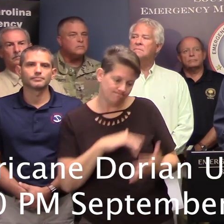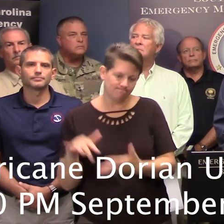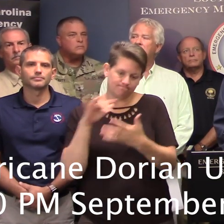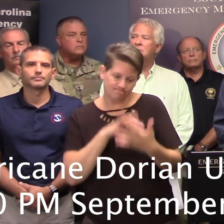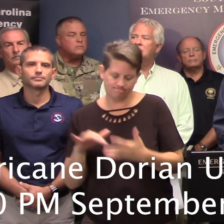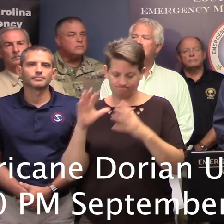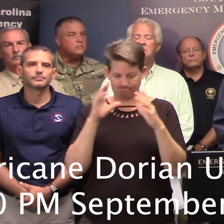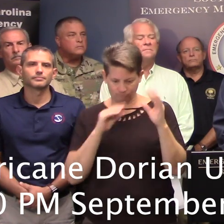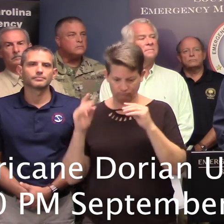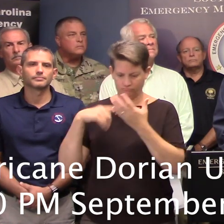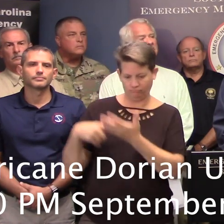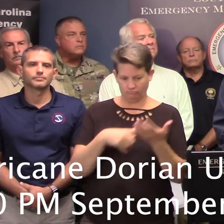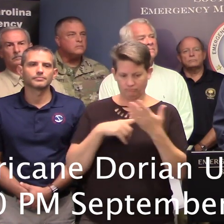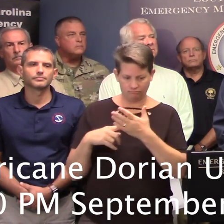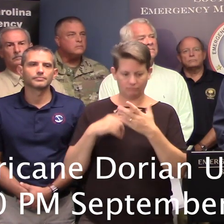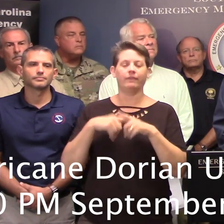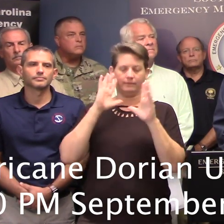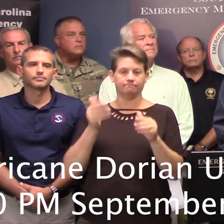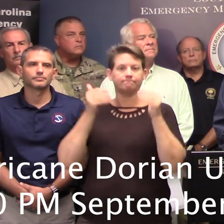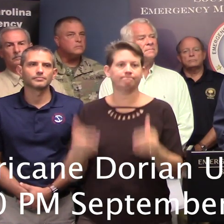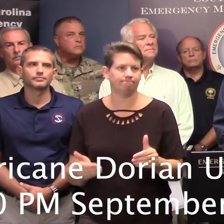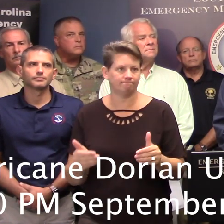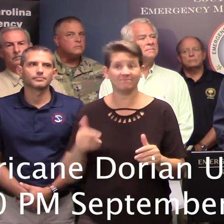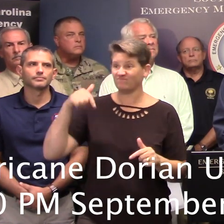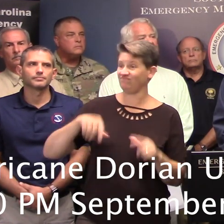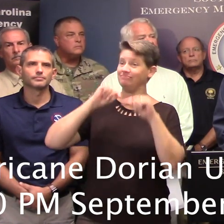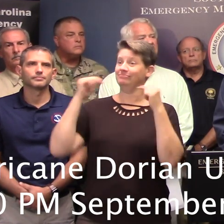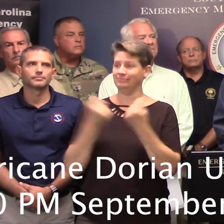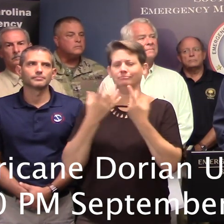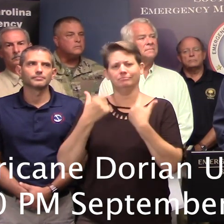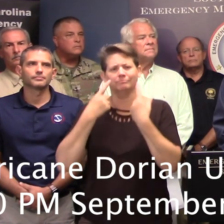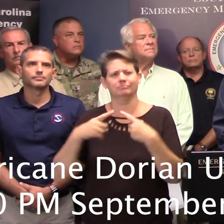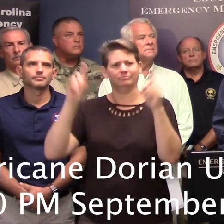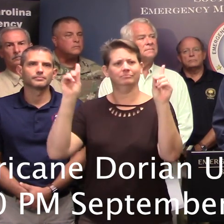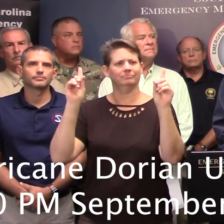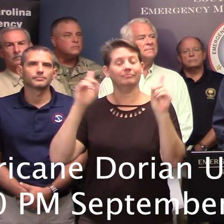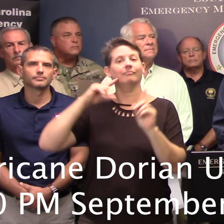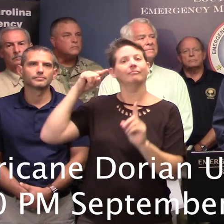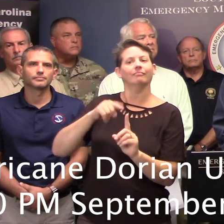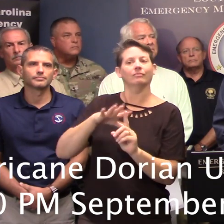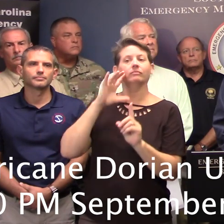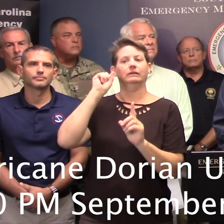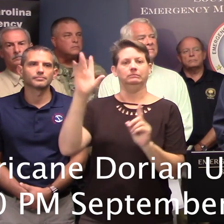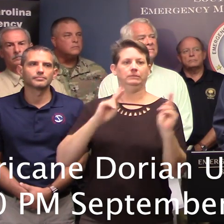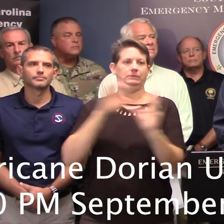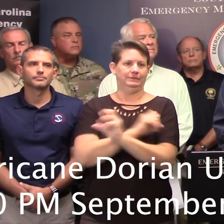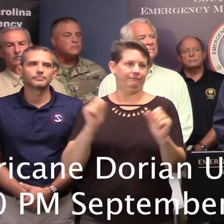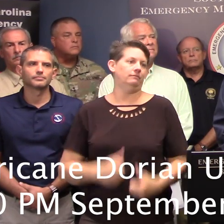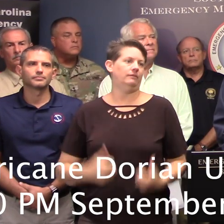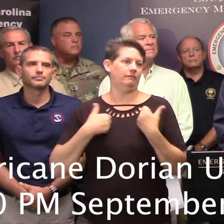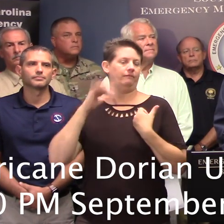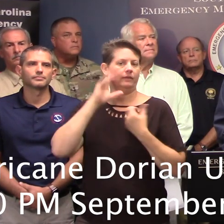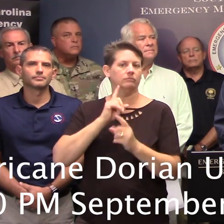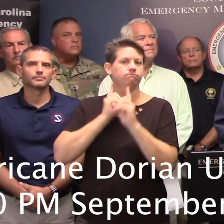accordingly, and our team has had great success in people keeping the people of South Carolina safe and alive. And